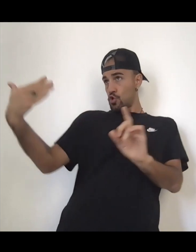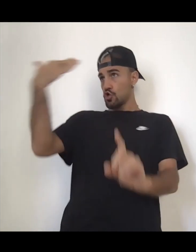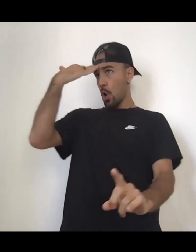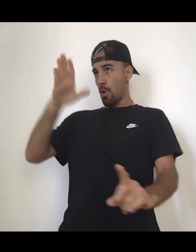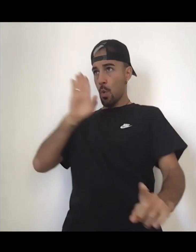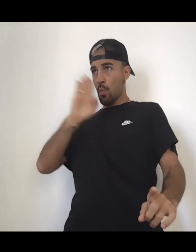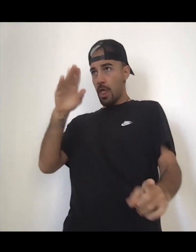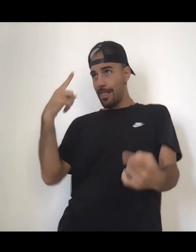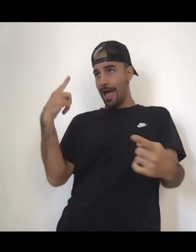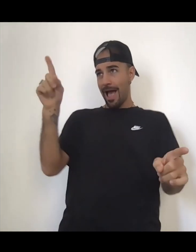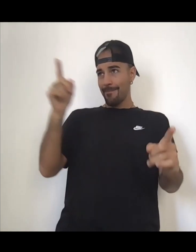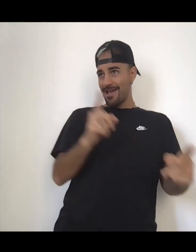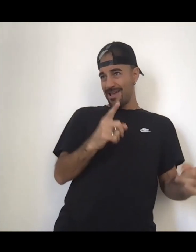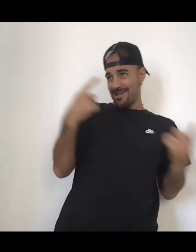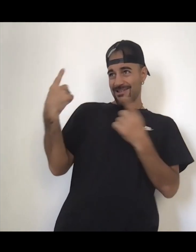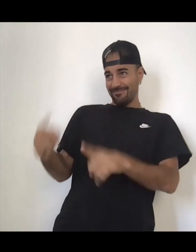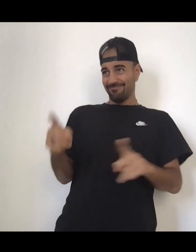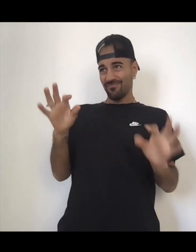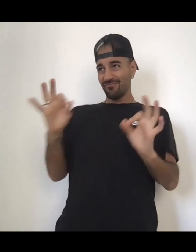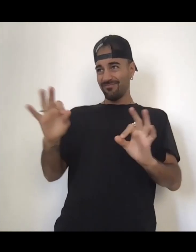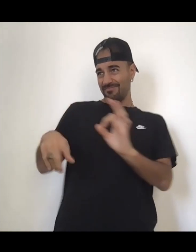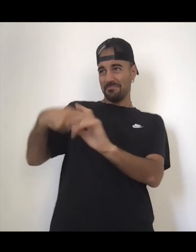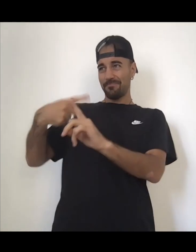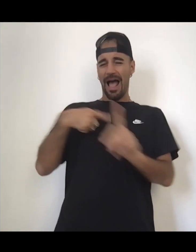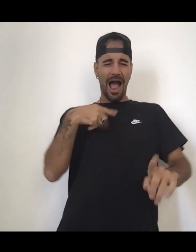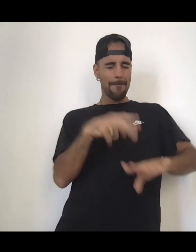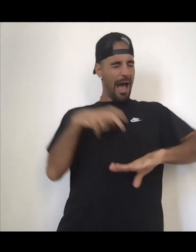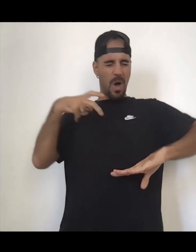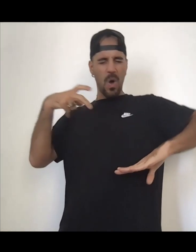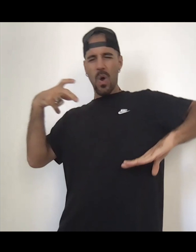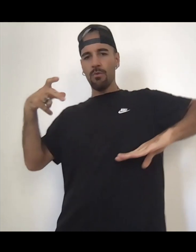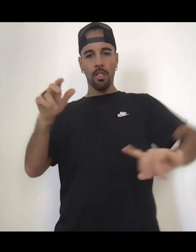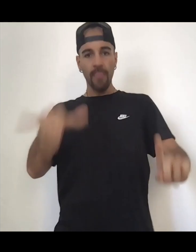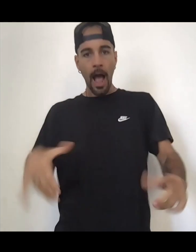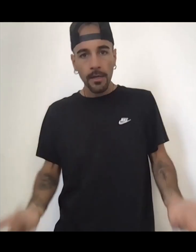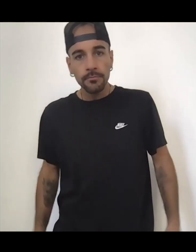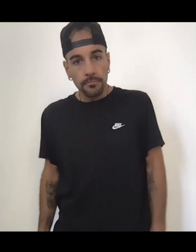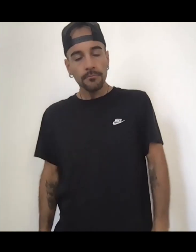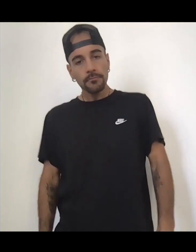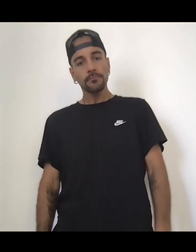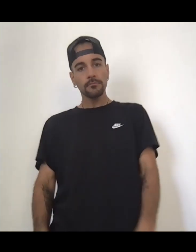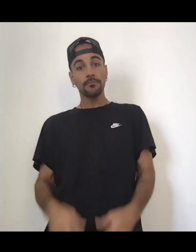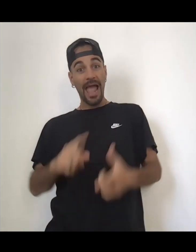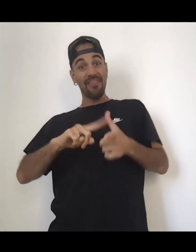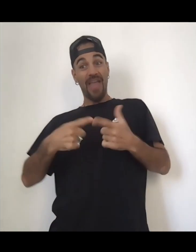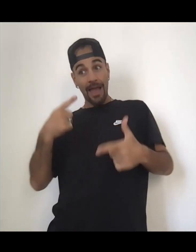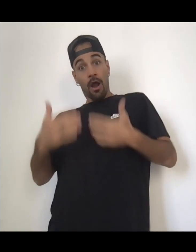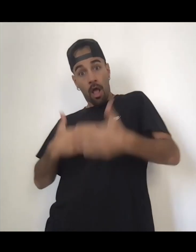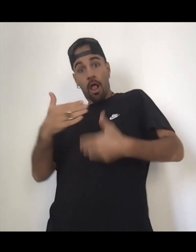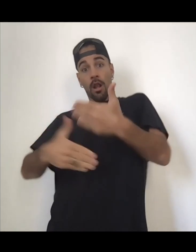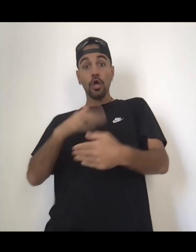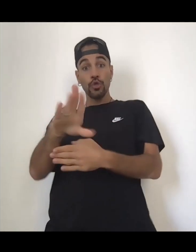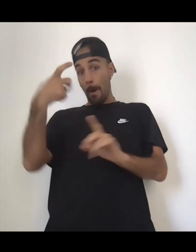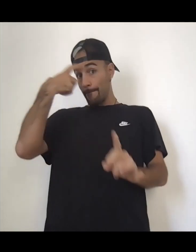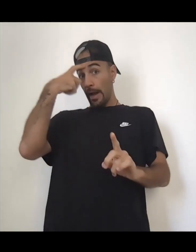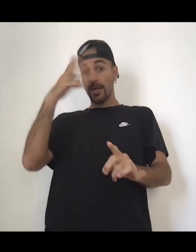rewire your brain. Rewiring. You can rewire your brain in a short period of time by